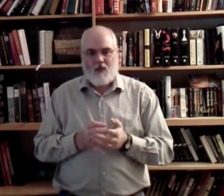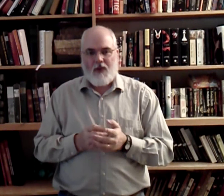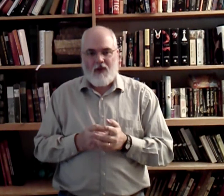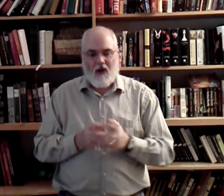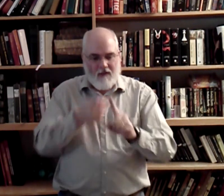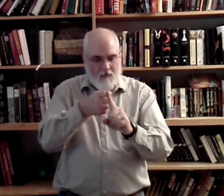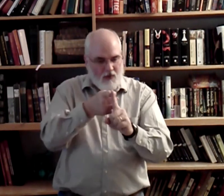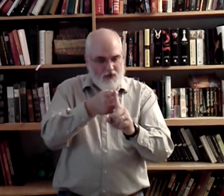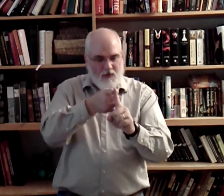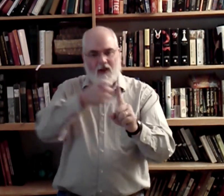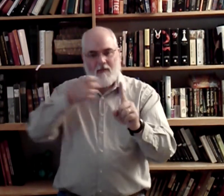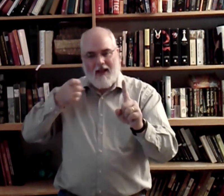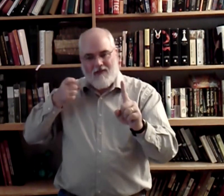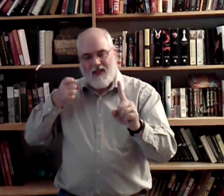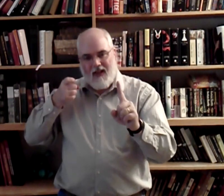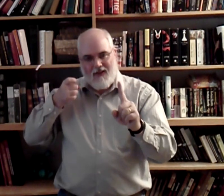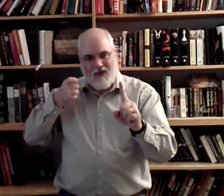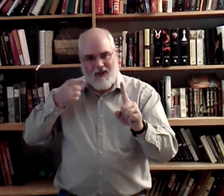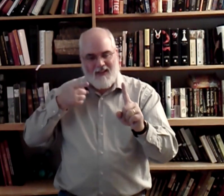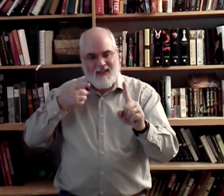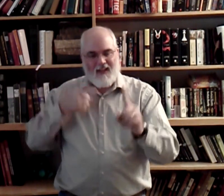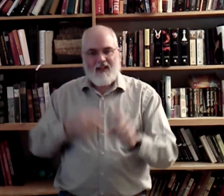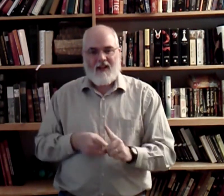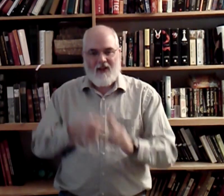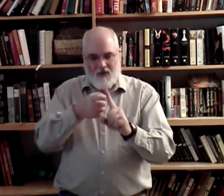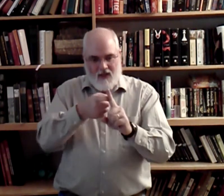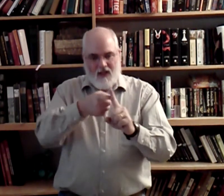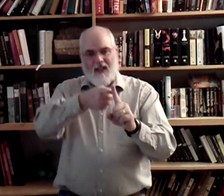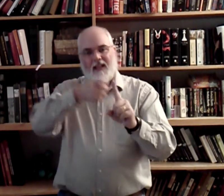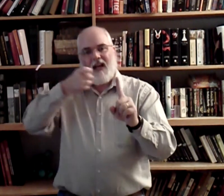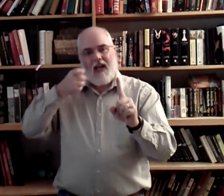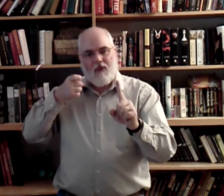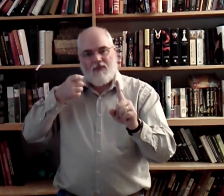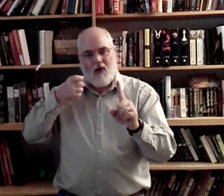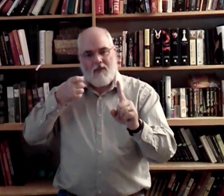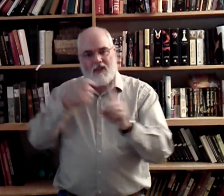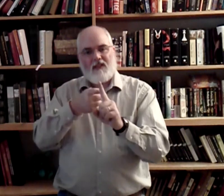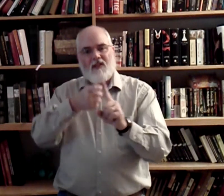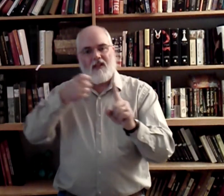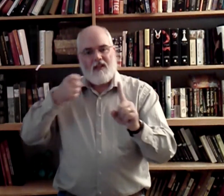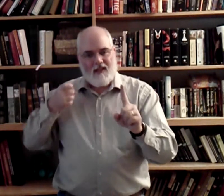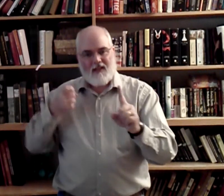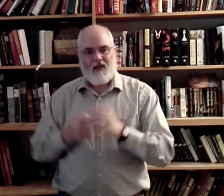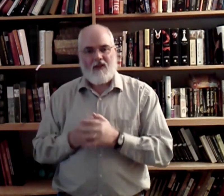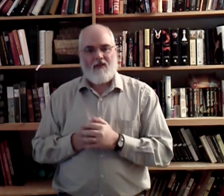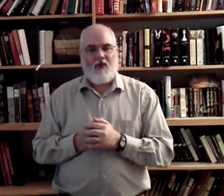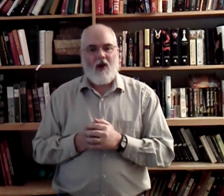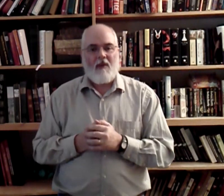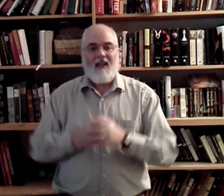Woody talk? You have to pull a string on the back of his neck. Alright? And let it go. That's kind of like what from is. Alright? From sin.